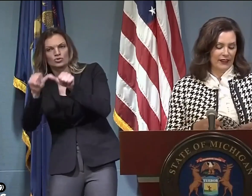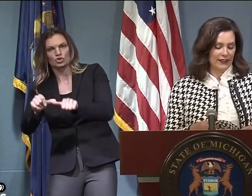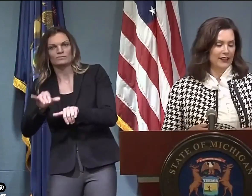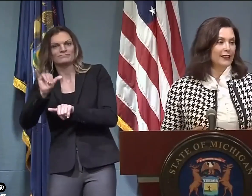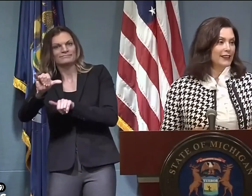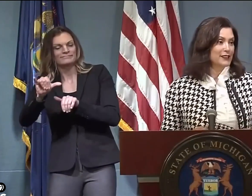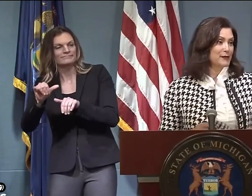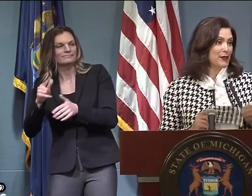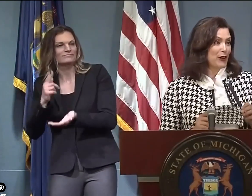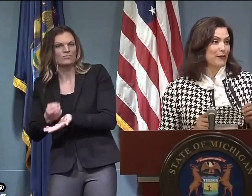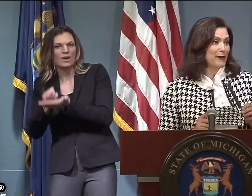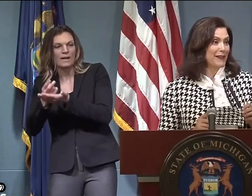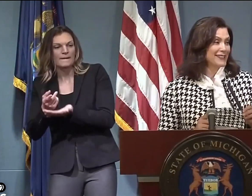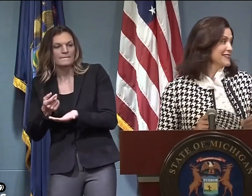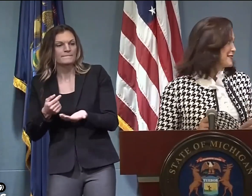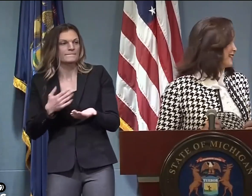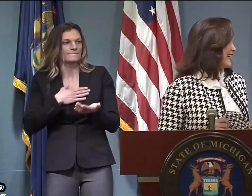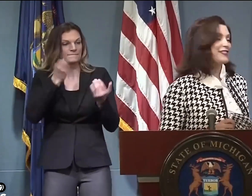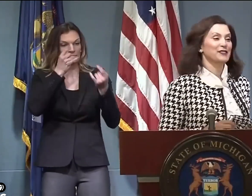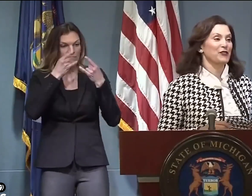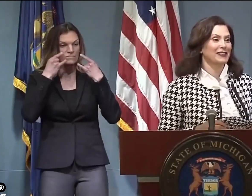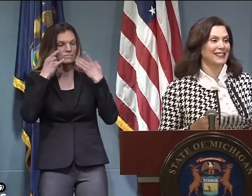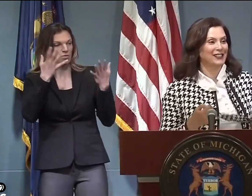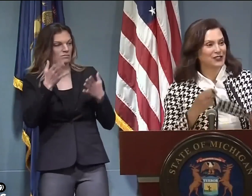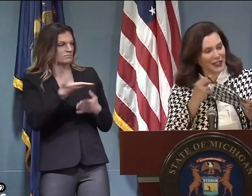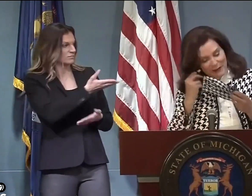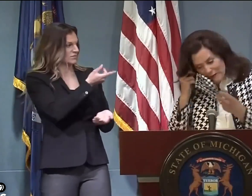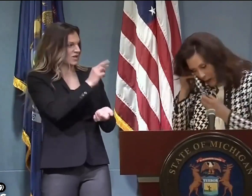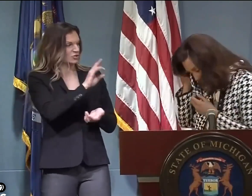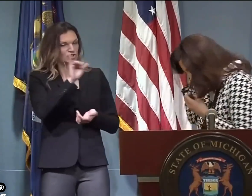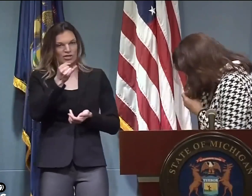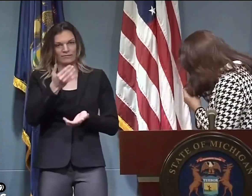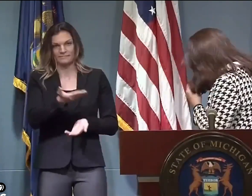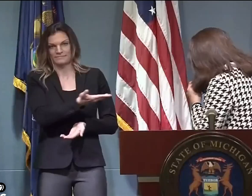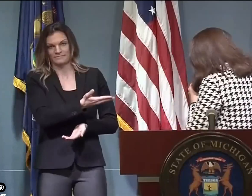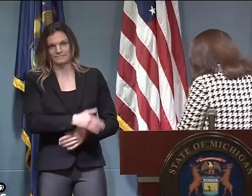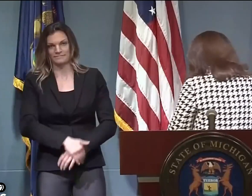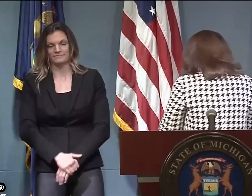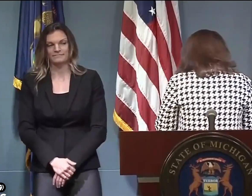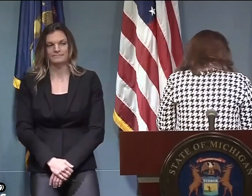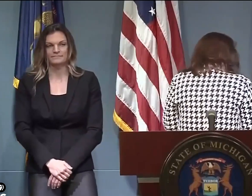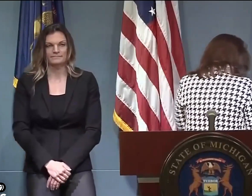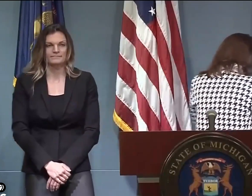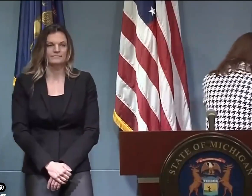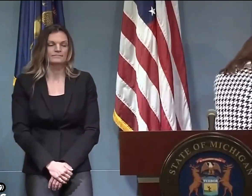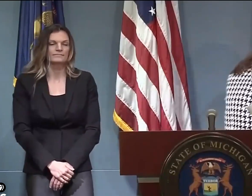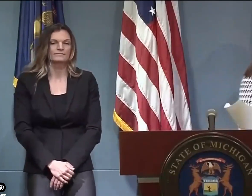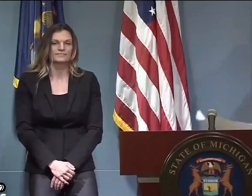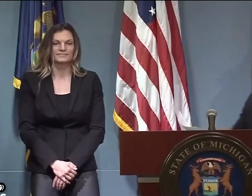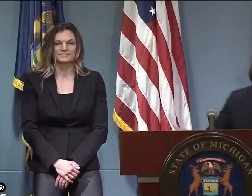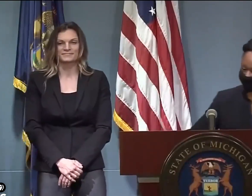process. Tell us what hasn't been worked and what we can expect. You see me grabbing my mask because I'm going to hand this over to Dr. J.